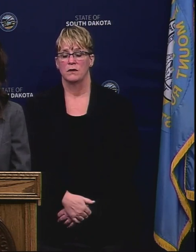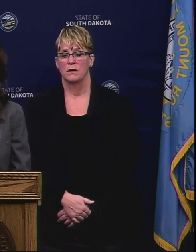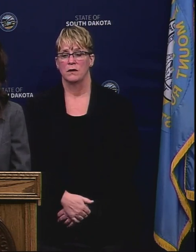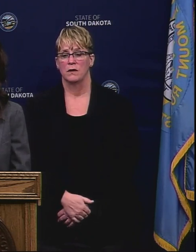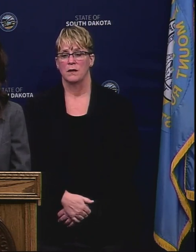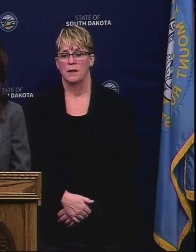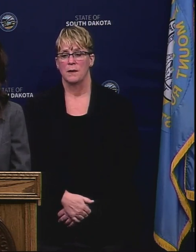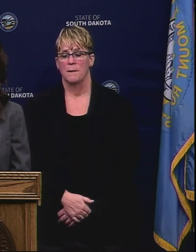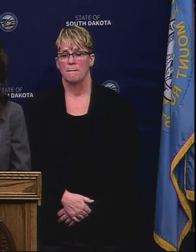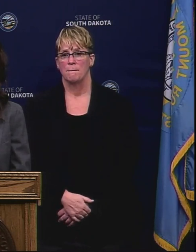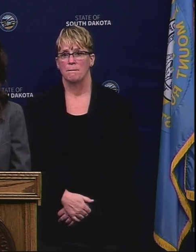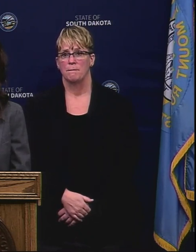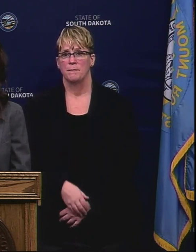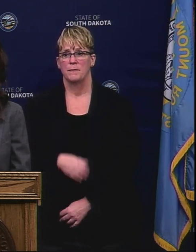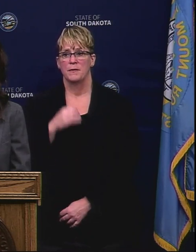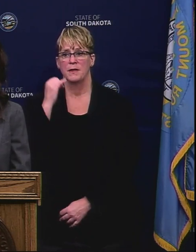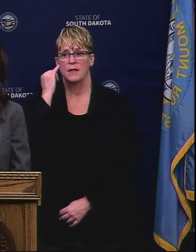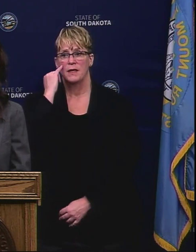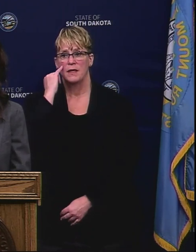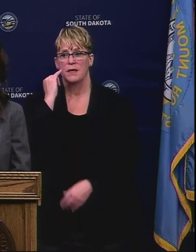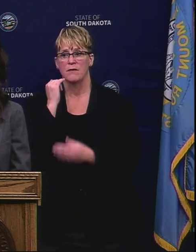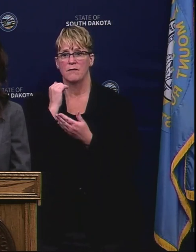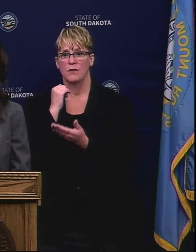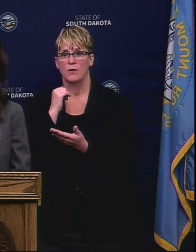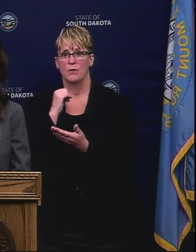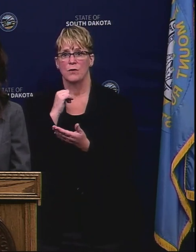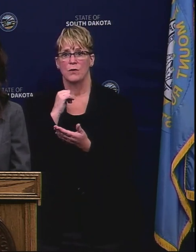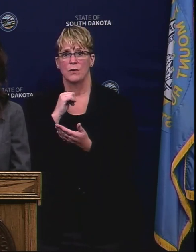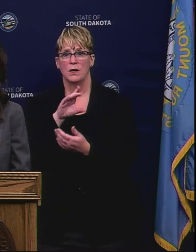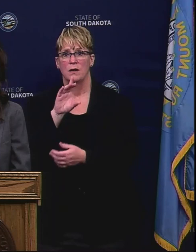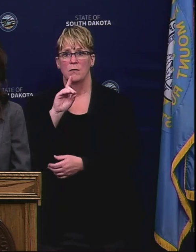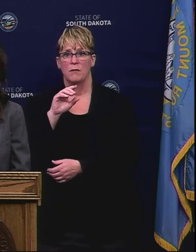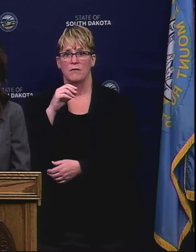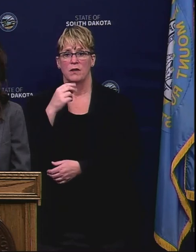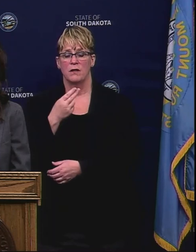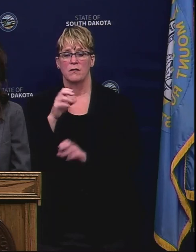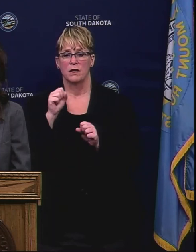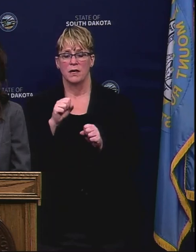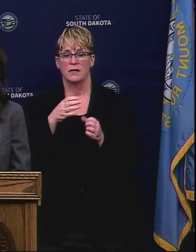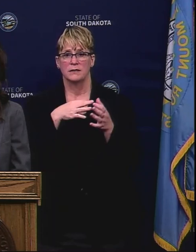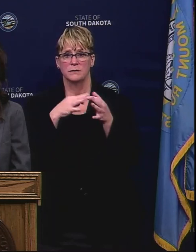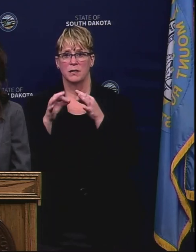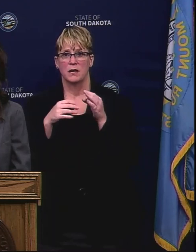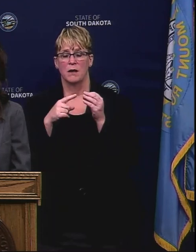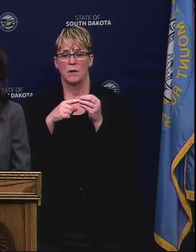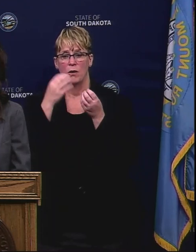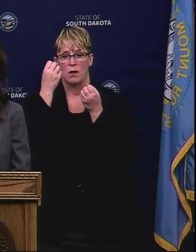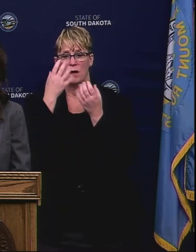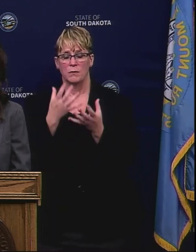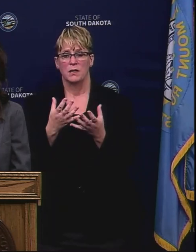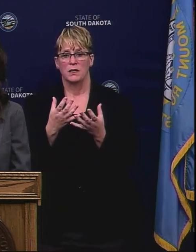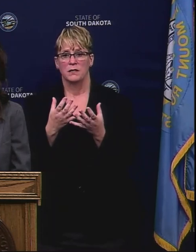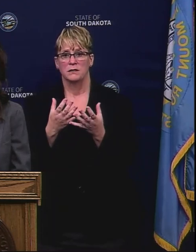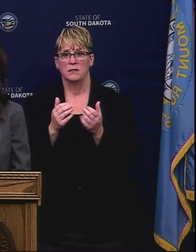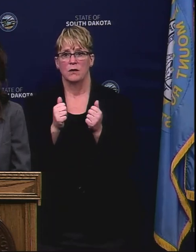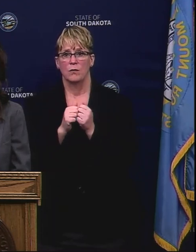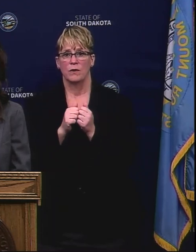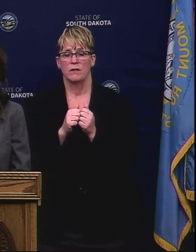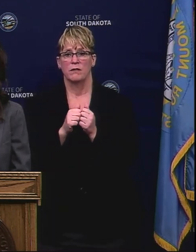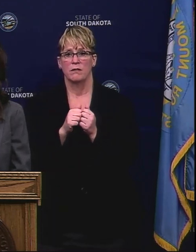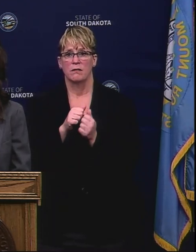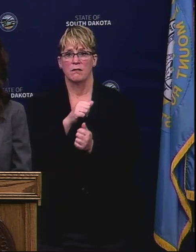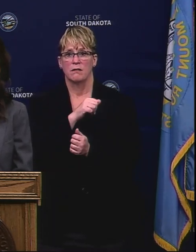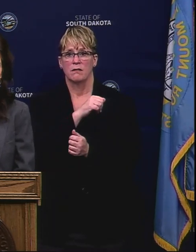Yeah, I was wondering if either you or potentially the Secretary of Health could talk a little bit about maybe an update on the clinical